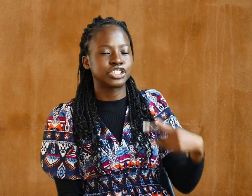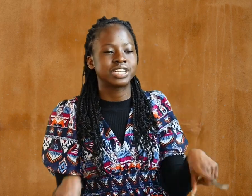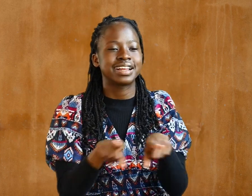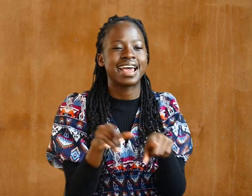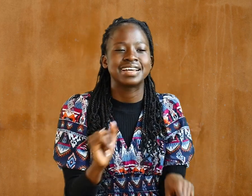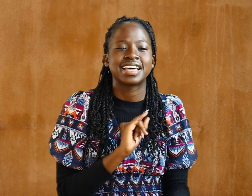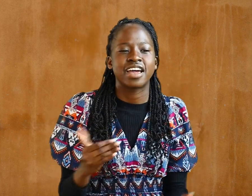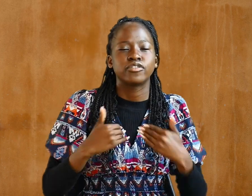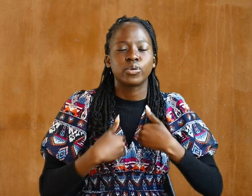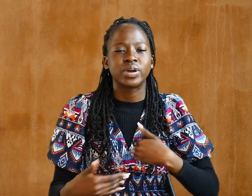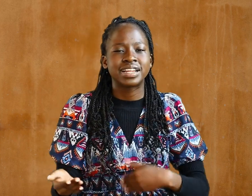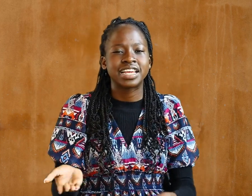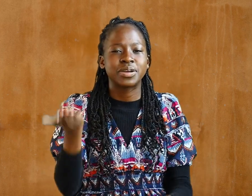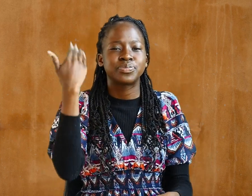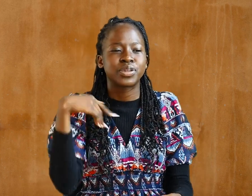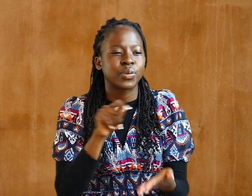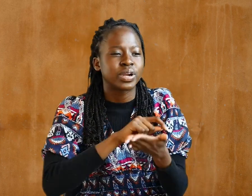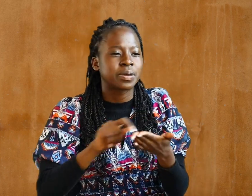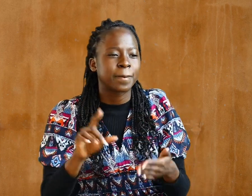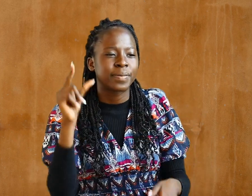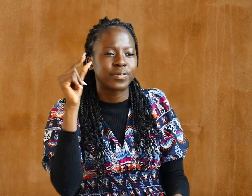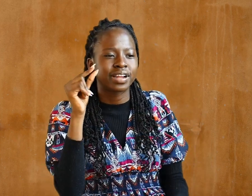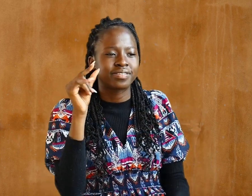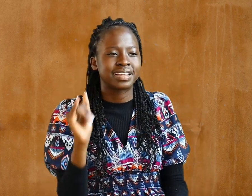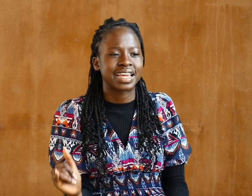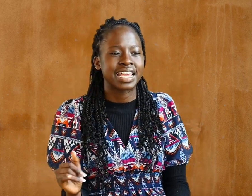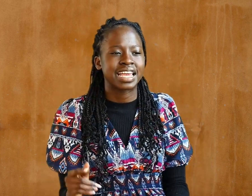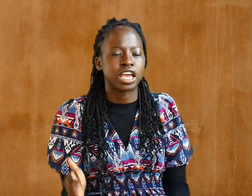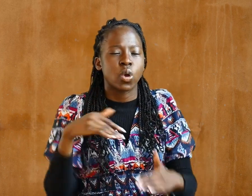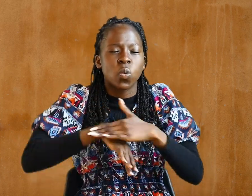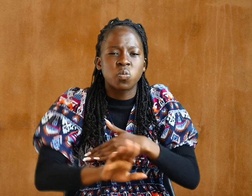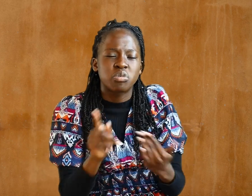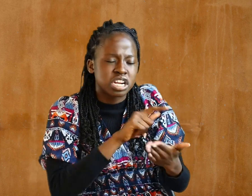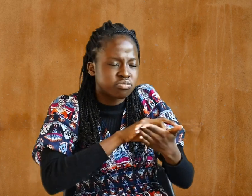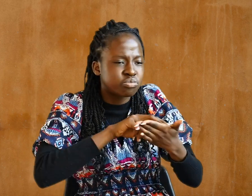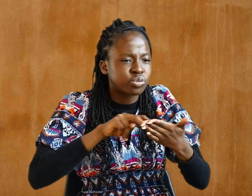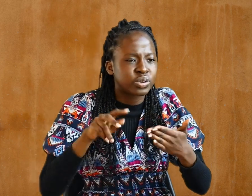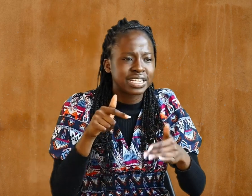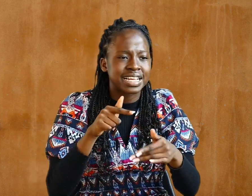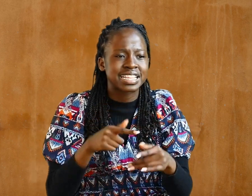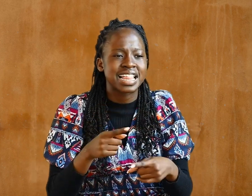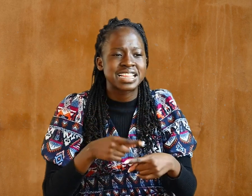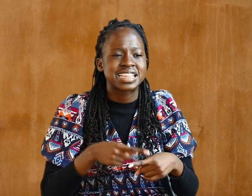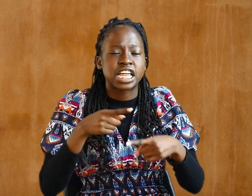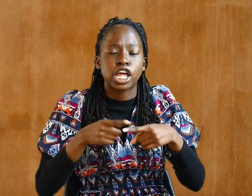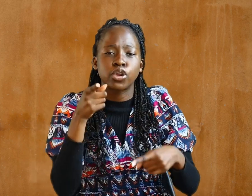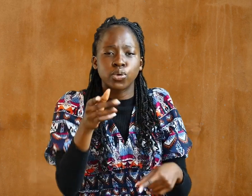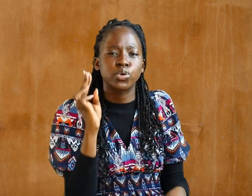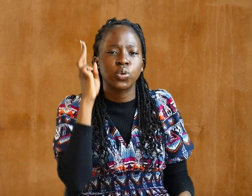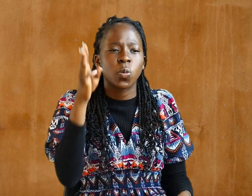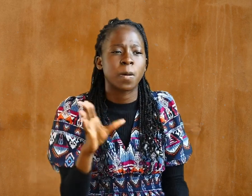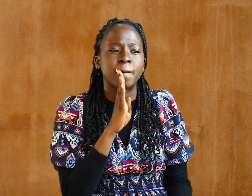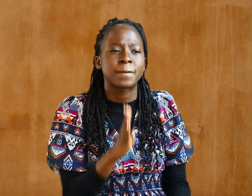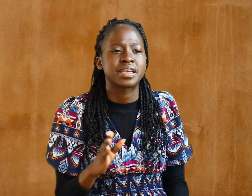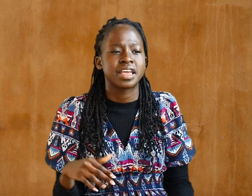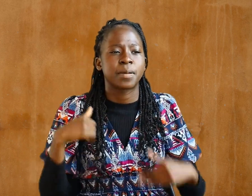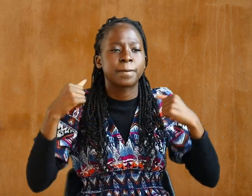as I have already written briefly. In reading this, then, you will be able to understand my